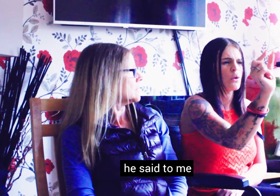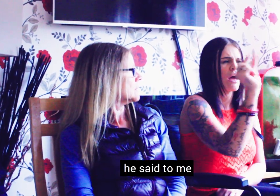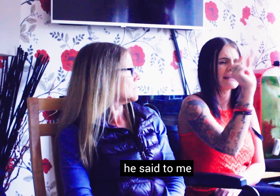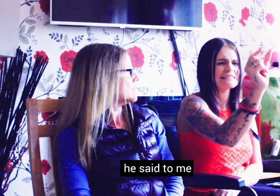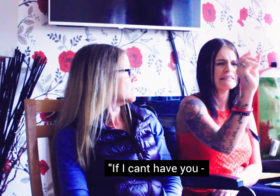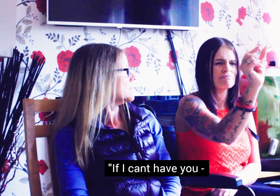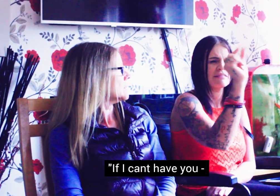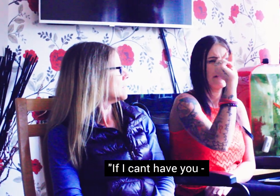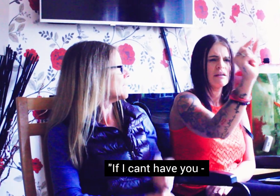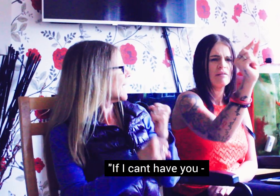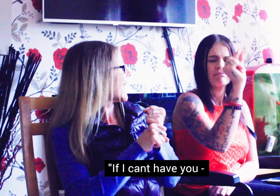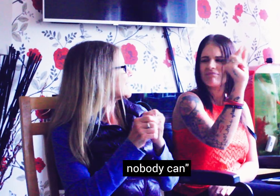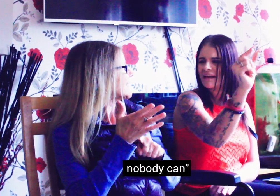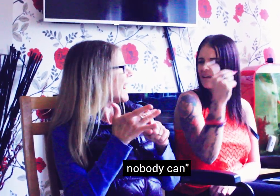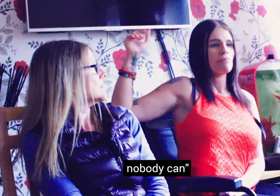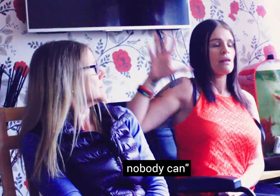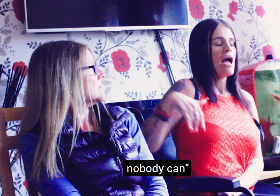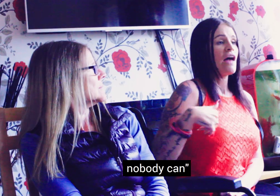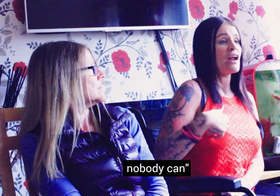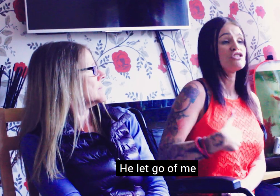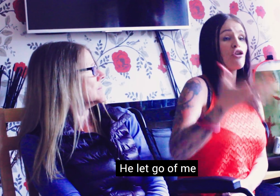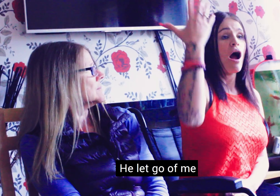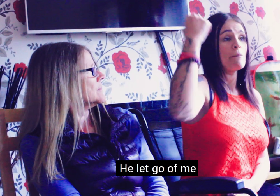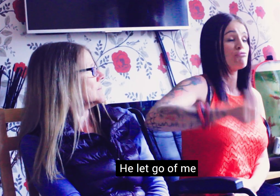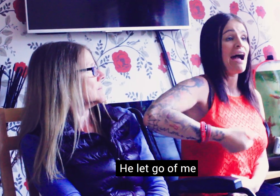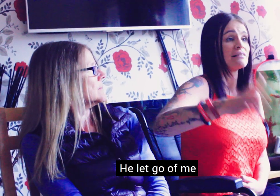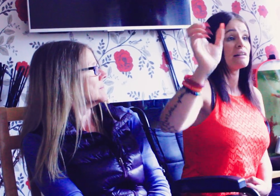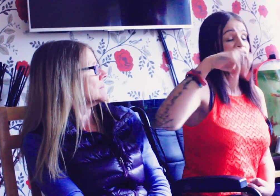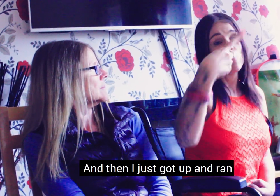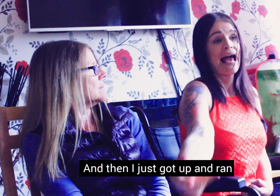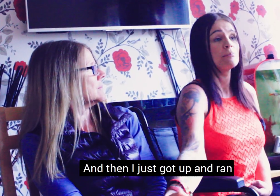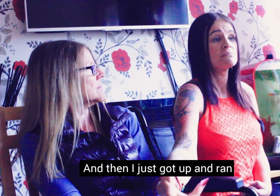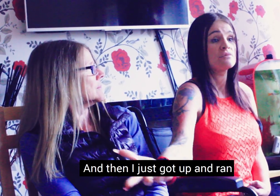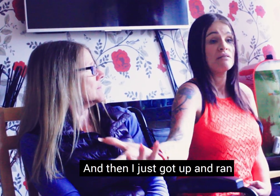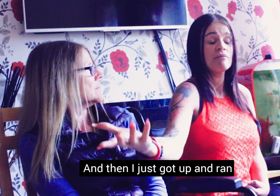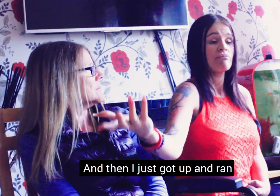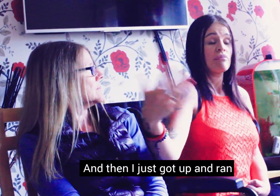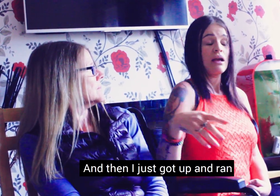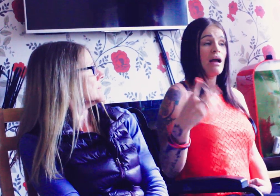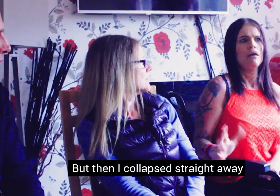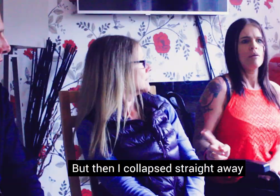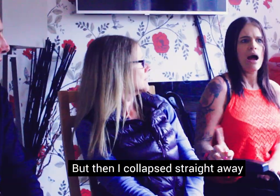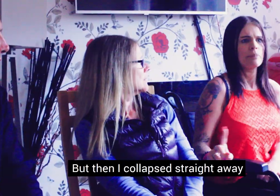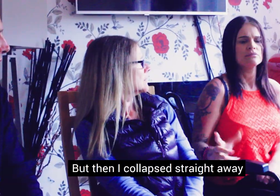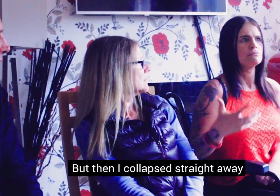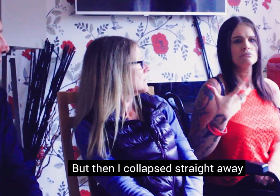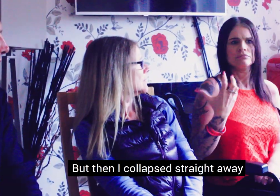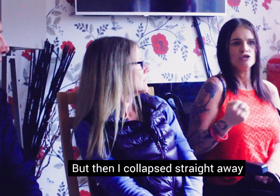said to me, if I can't have you, nobody can. He let go of me. And then I just got up and ran. But then I collapsed straight away.